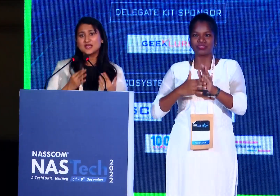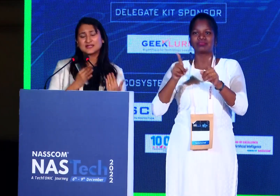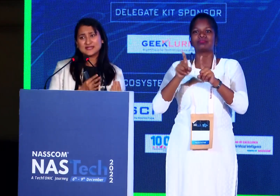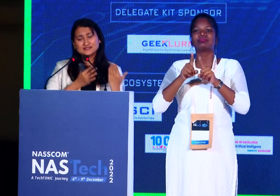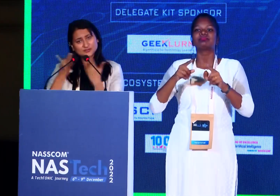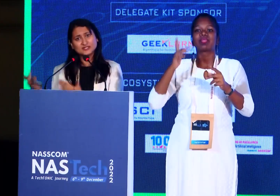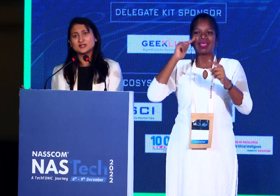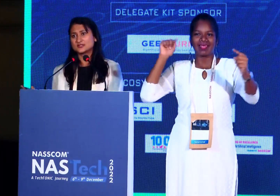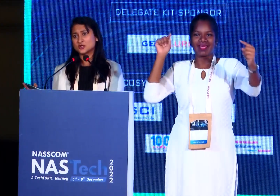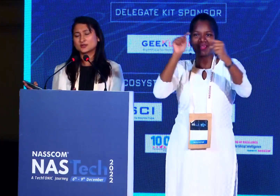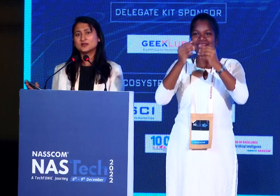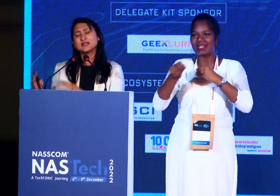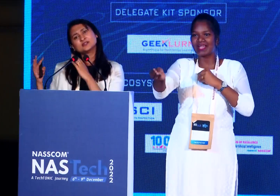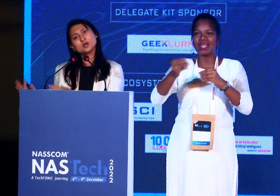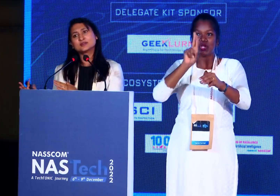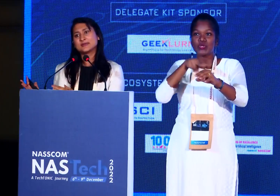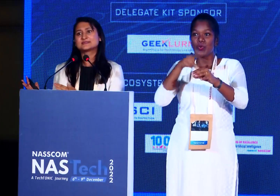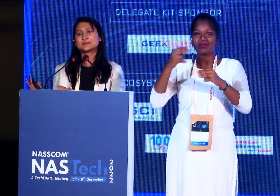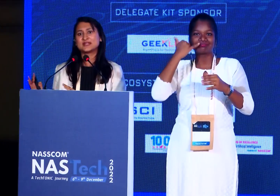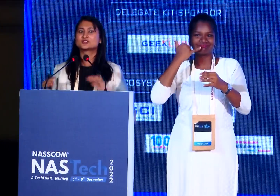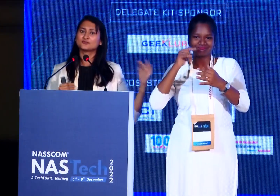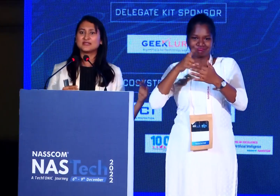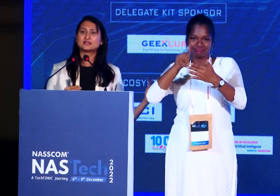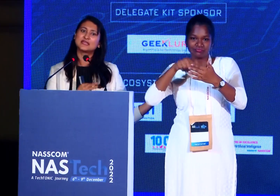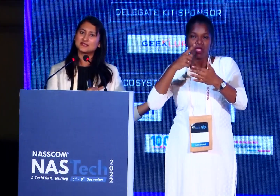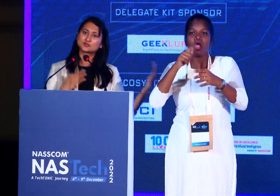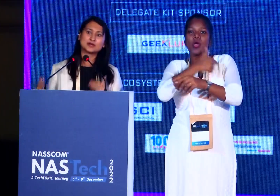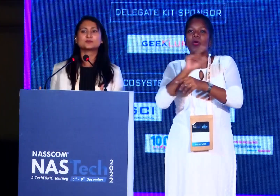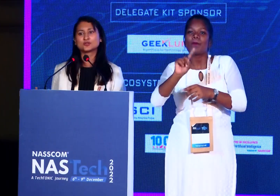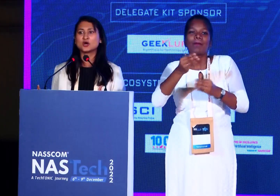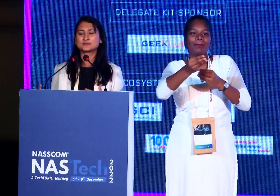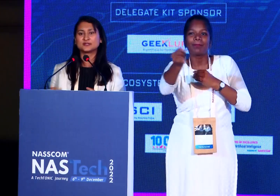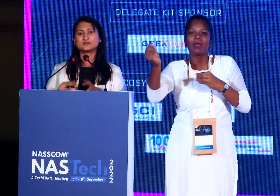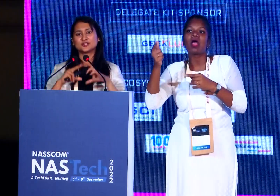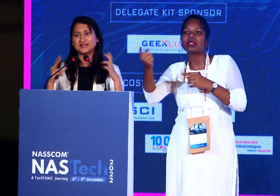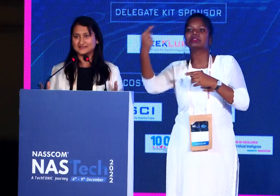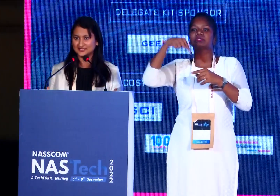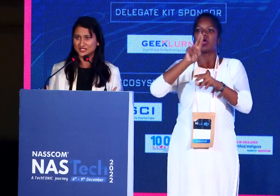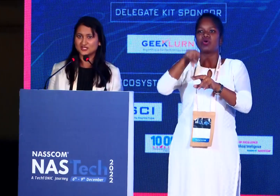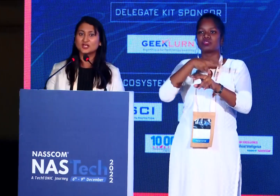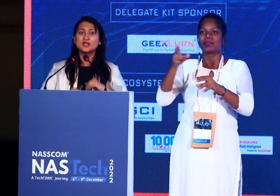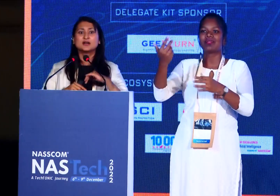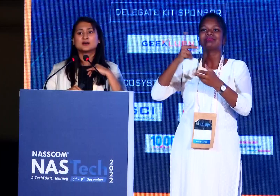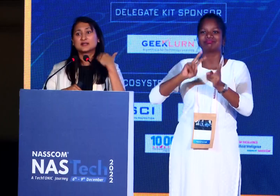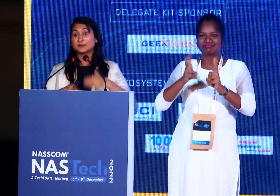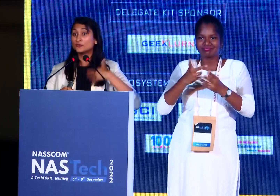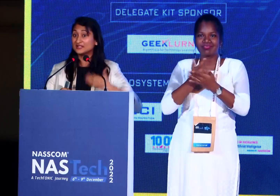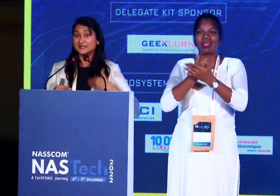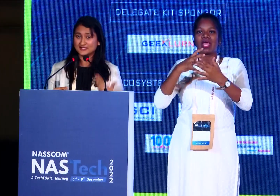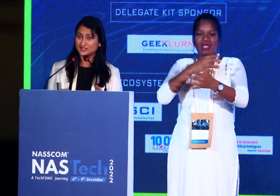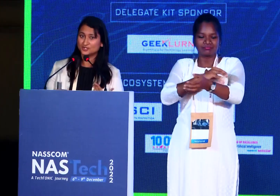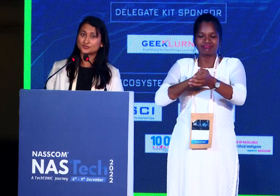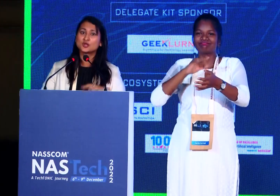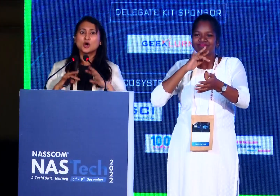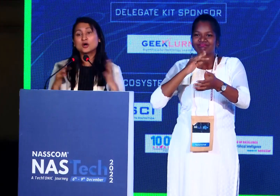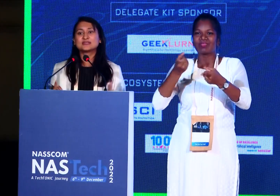score, connects with the nearest doctor and the doctor makes a prediction whether he has to come to the hospital for addressing change, removing